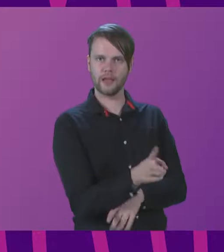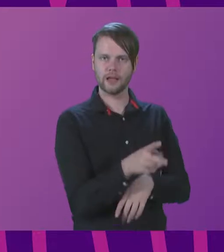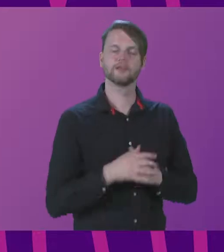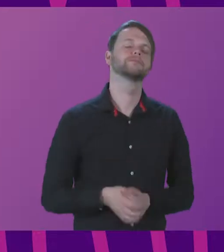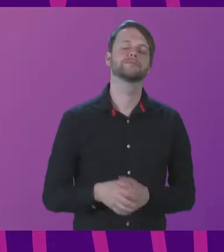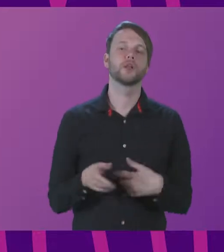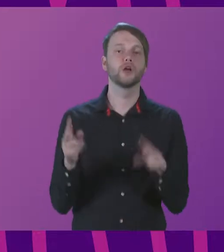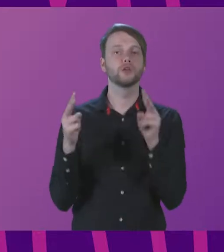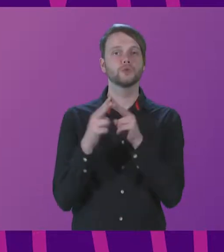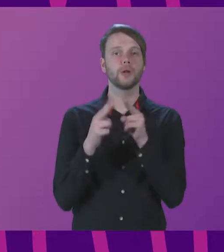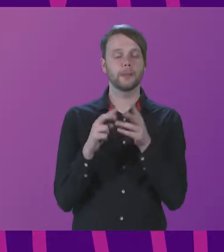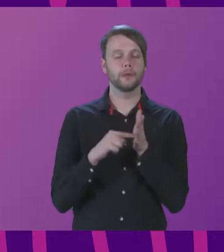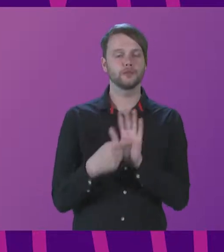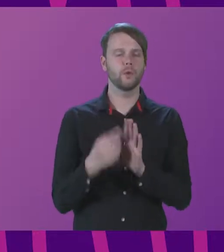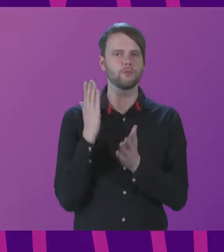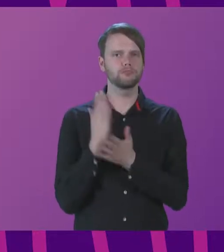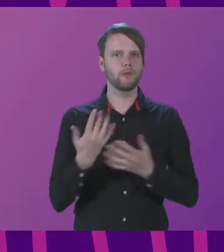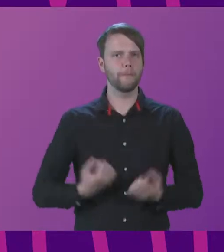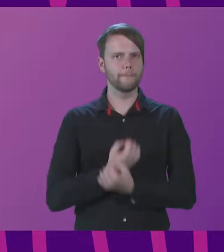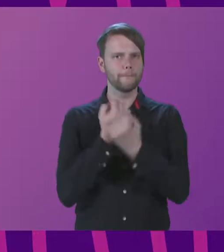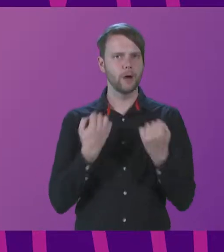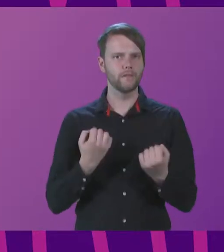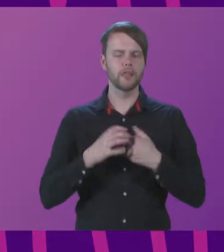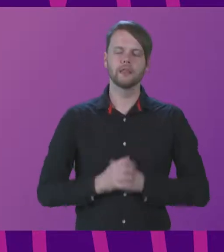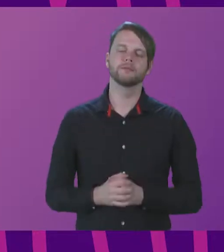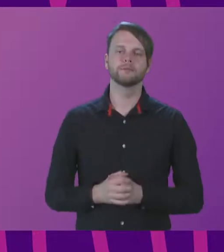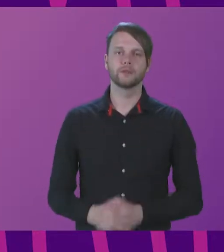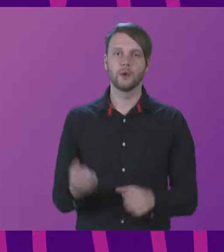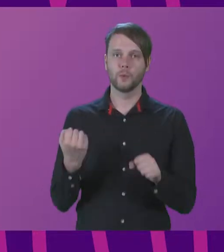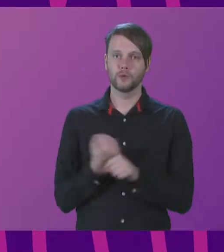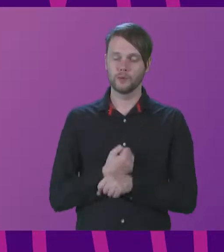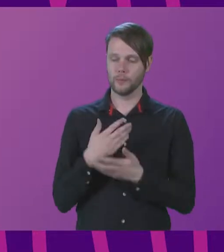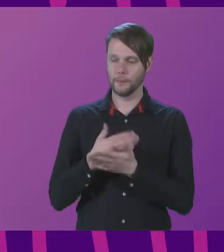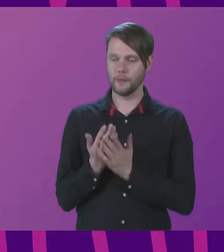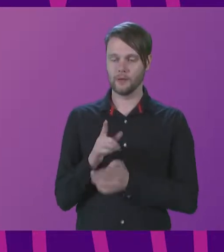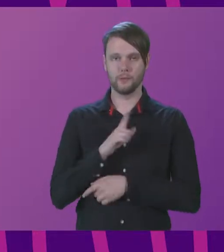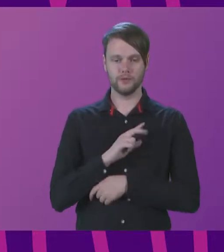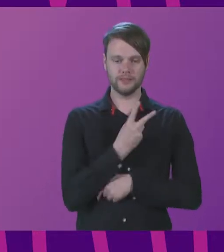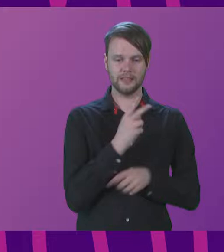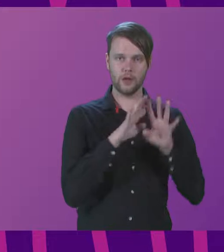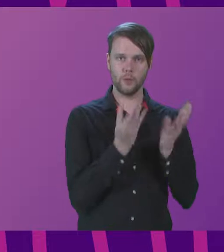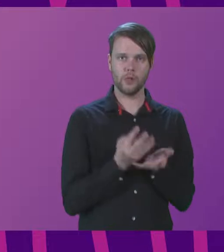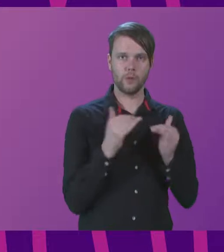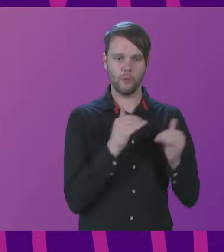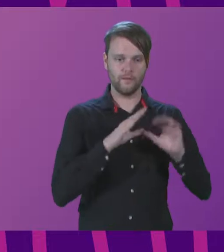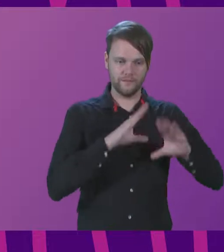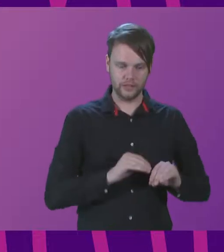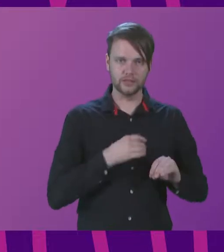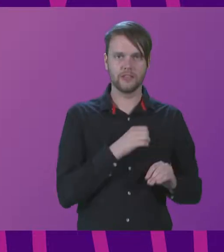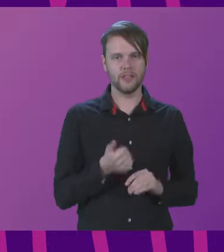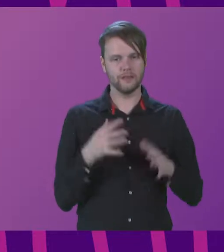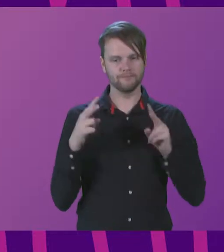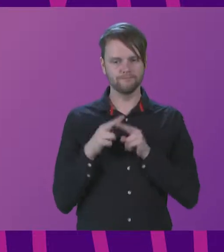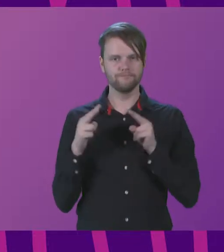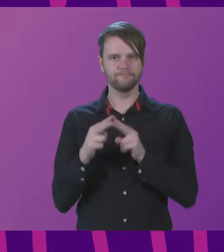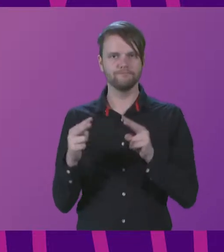Twinning has shown itself to be tremendously powerful. We did that in large part after the Second World War, with very good reason. And